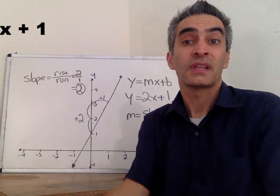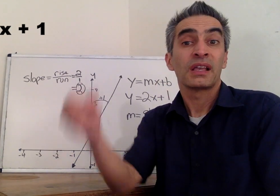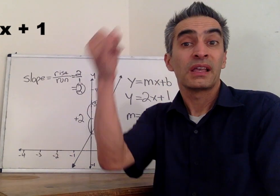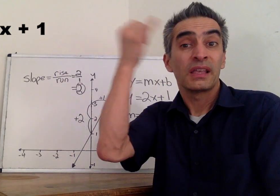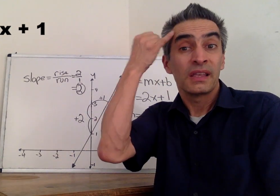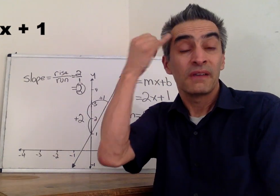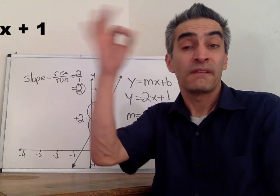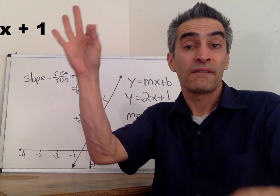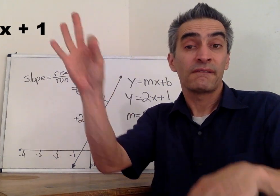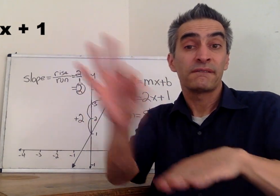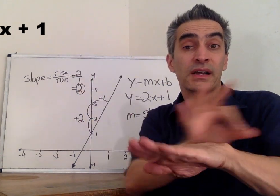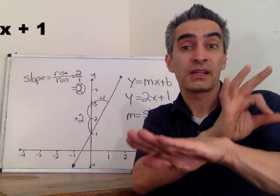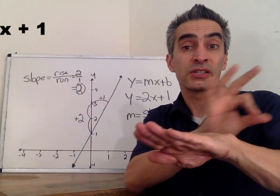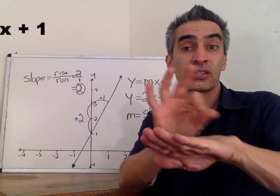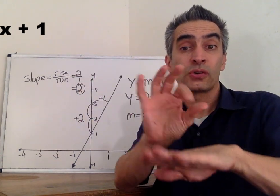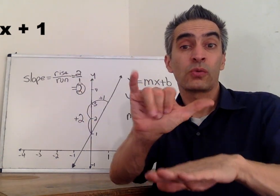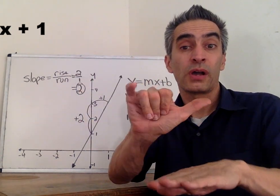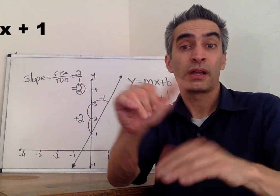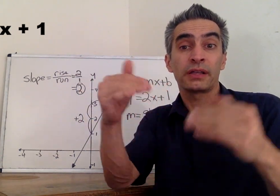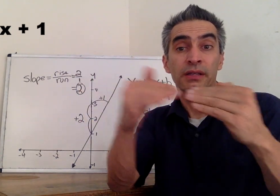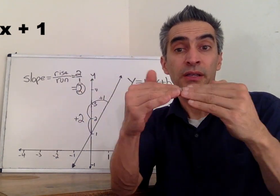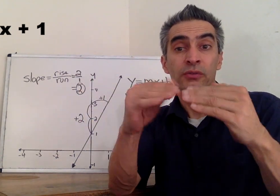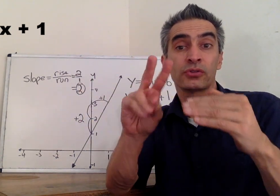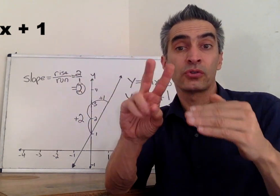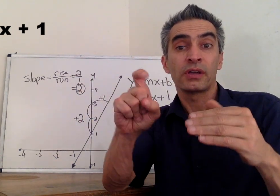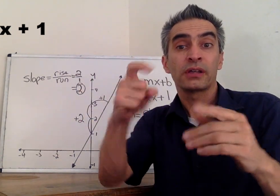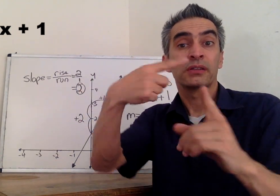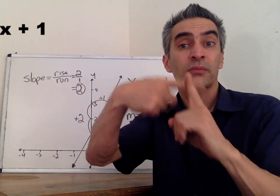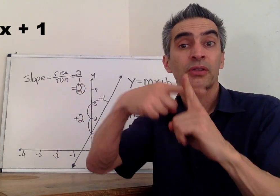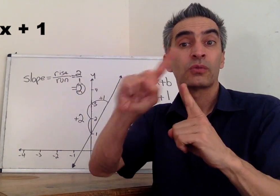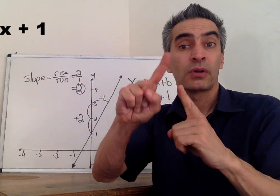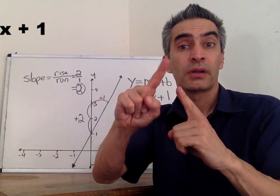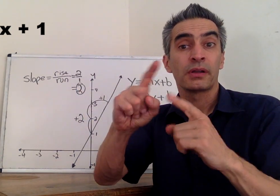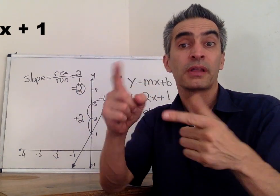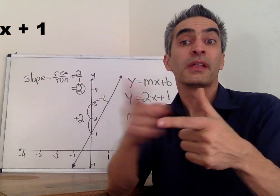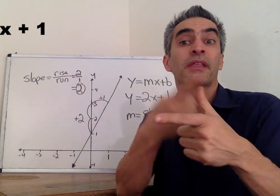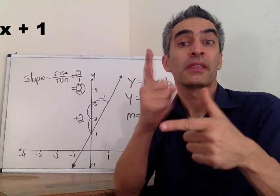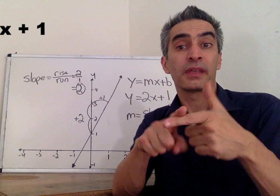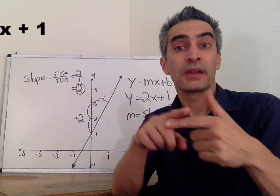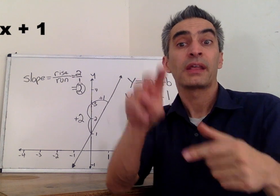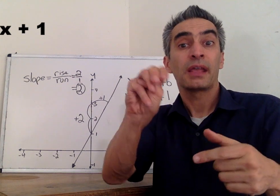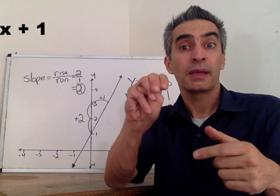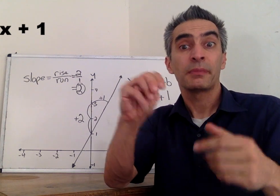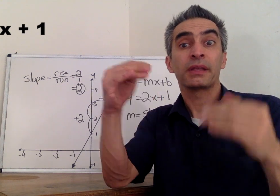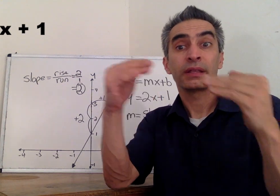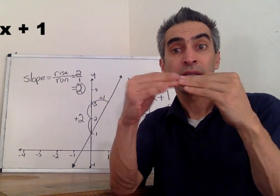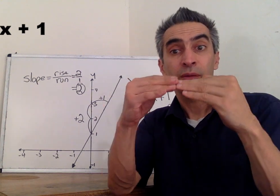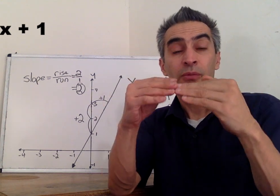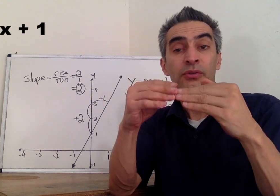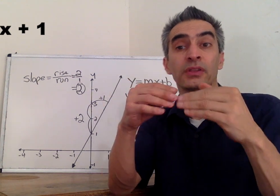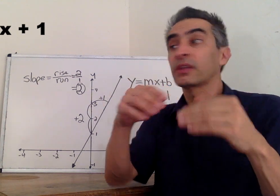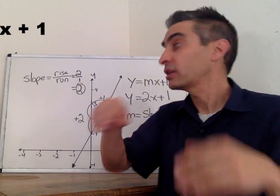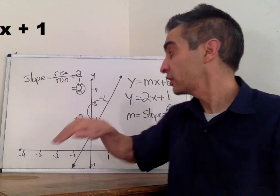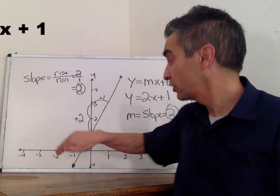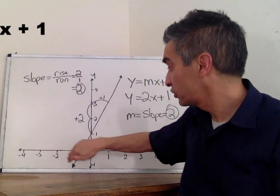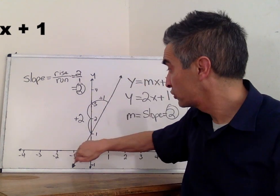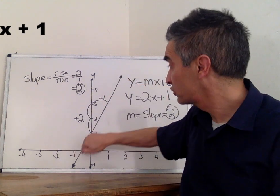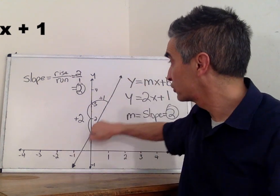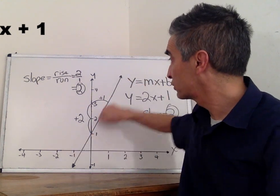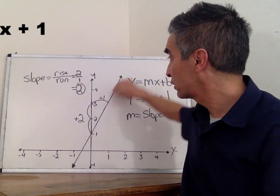So, if you have the function y equals 2x plus 1, then m equals the